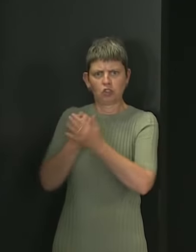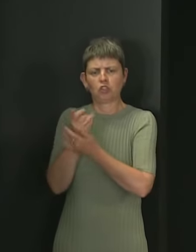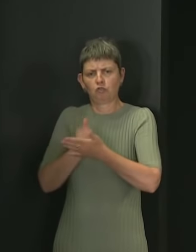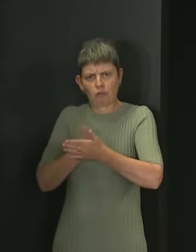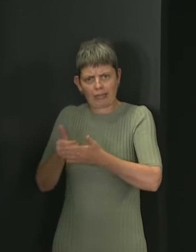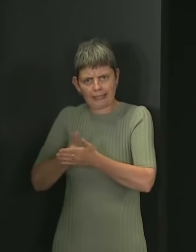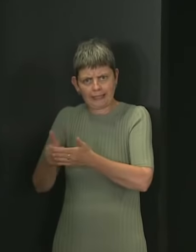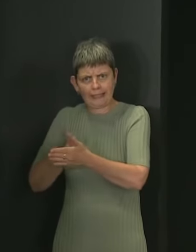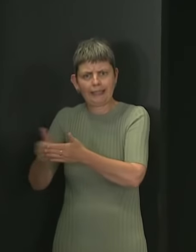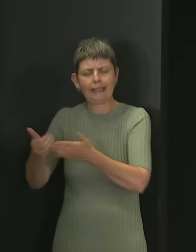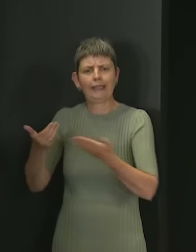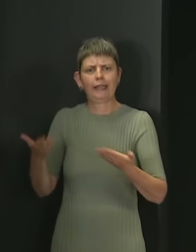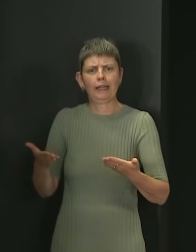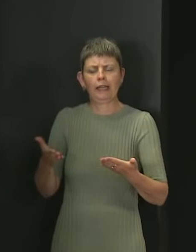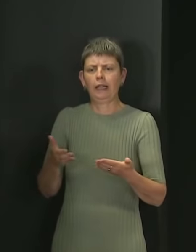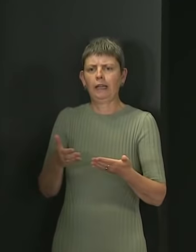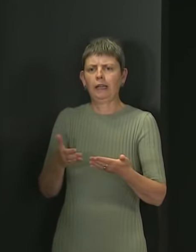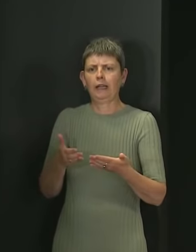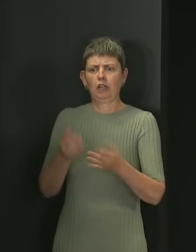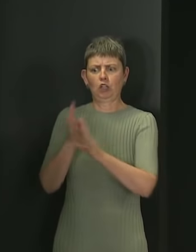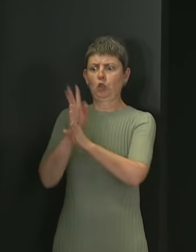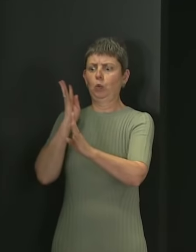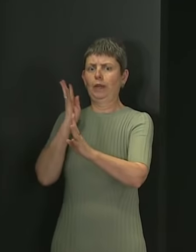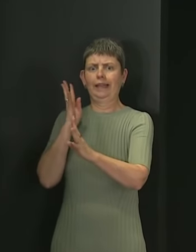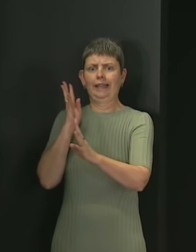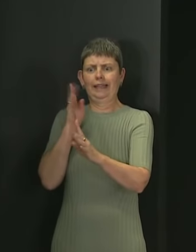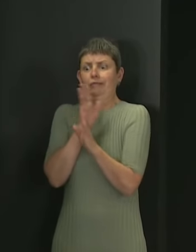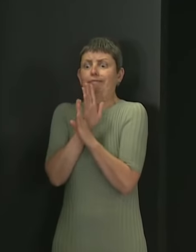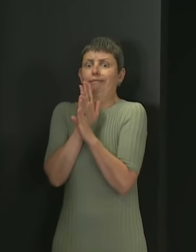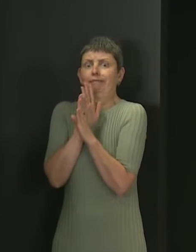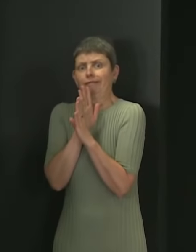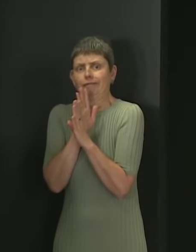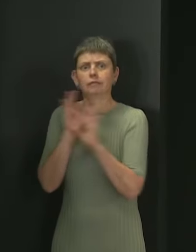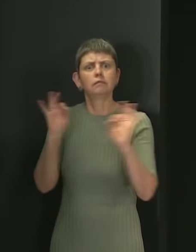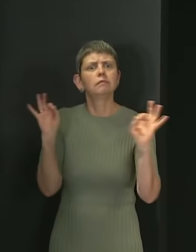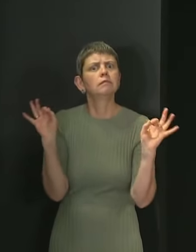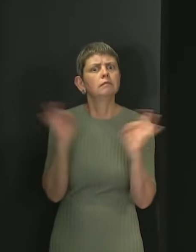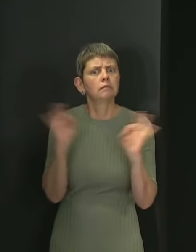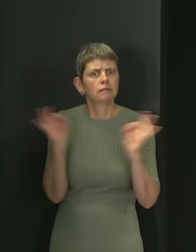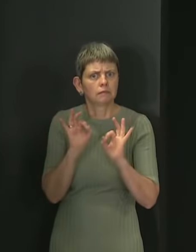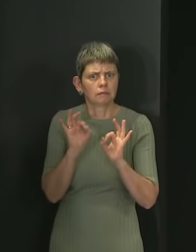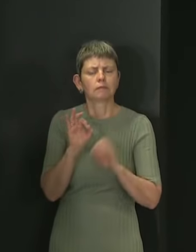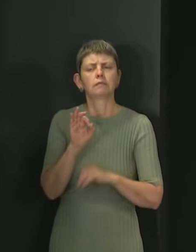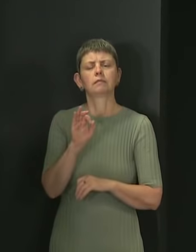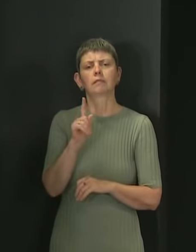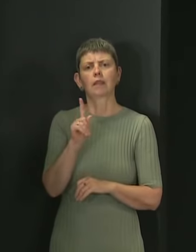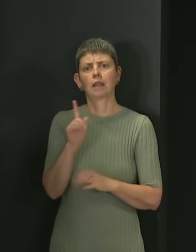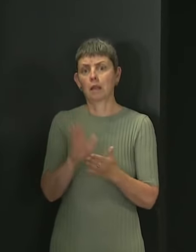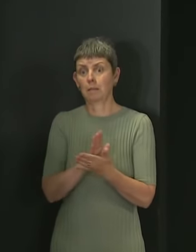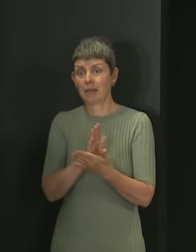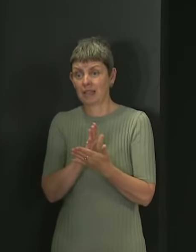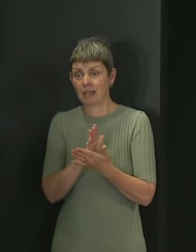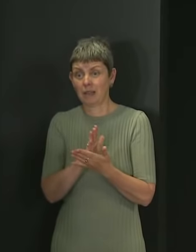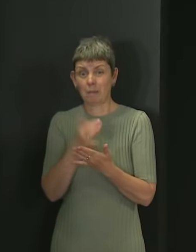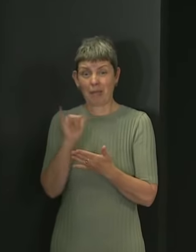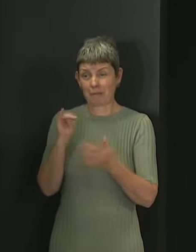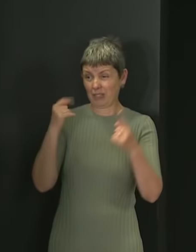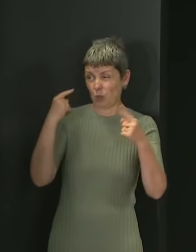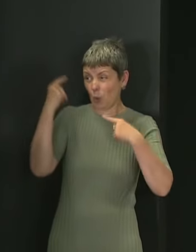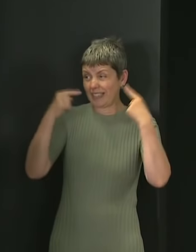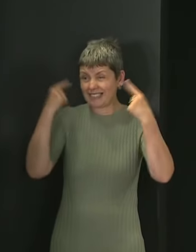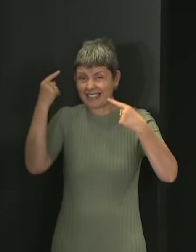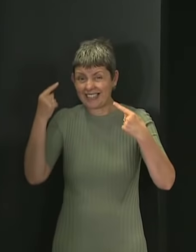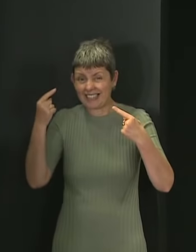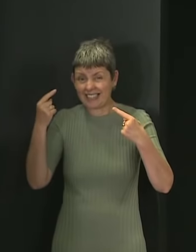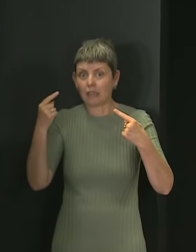you're not involved in any queues where you're coming into contact with other people, making sure that, you know, if it's a cloudy, noisy environment,